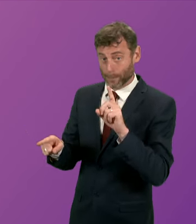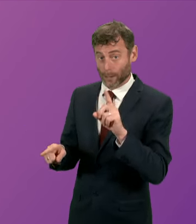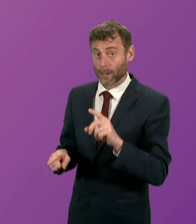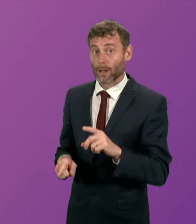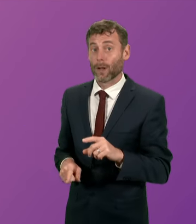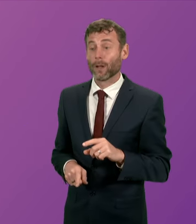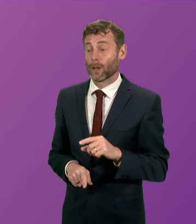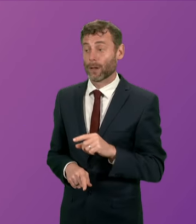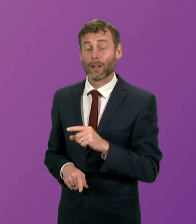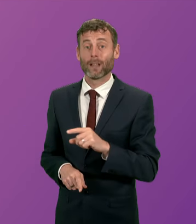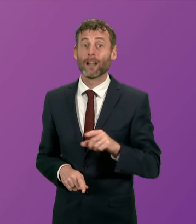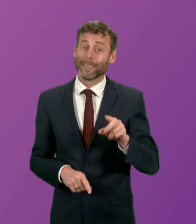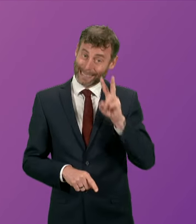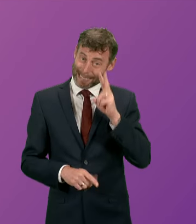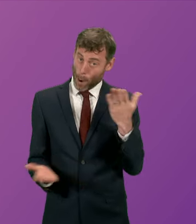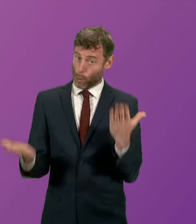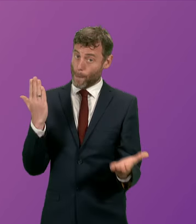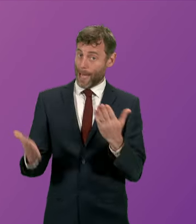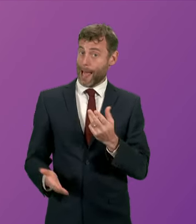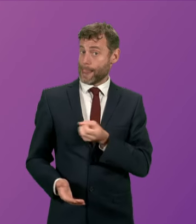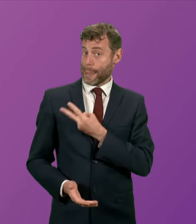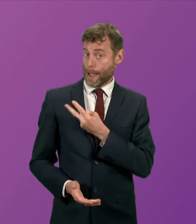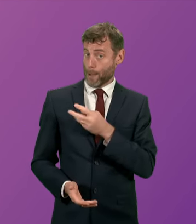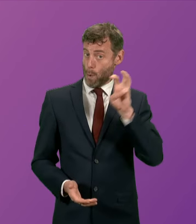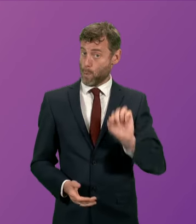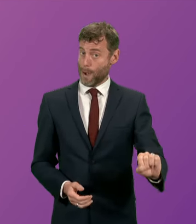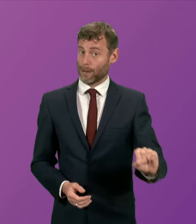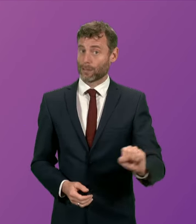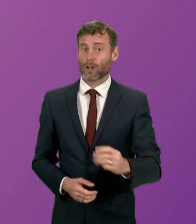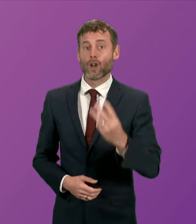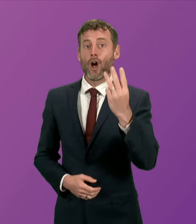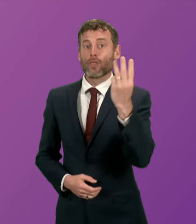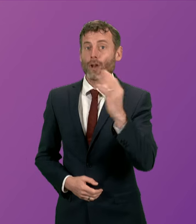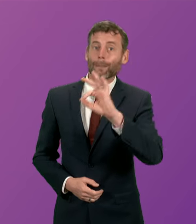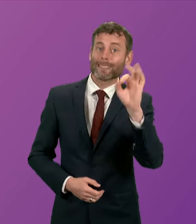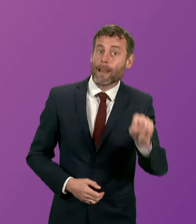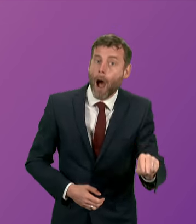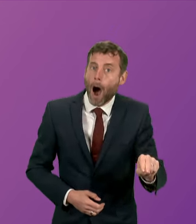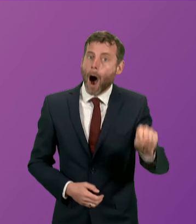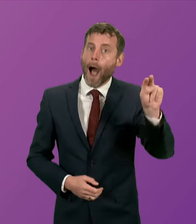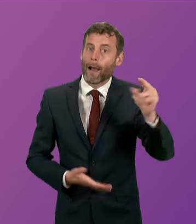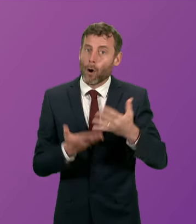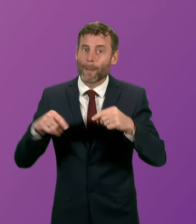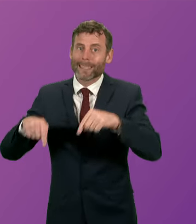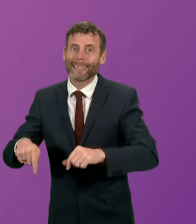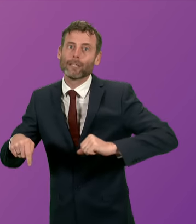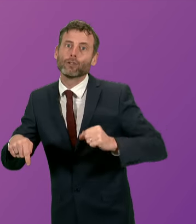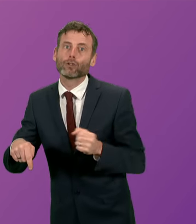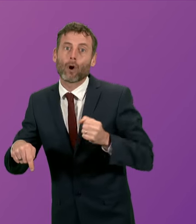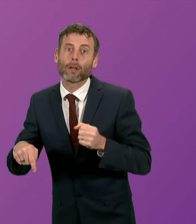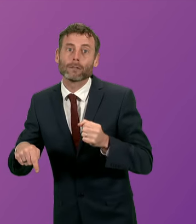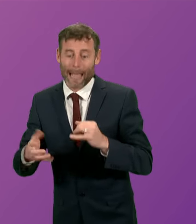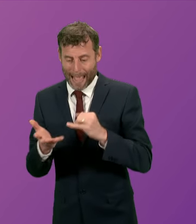we'll give Labour-run Wales as a comparison. It's 13% higher in Labour-run Wales than it is in